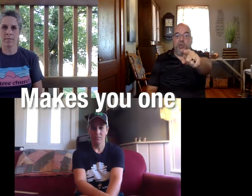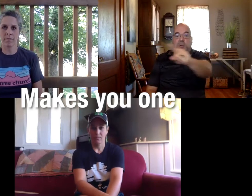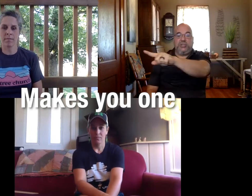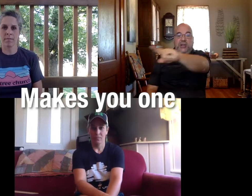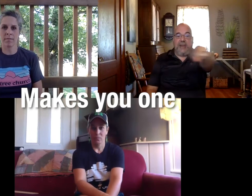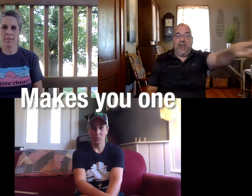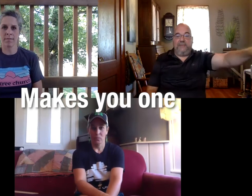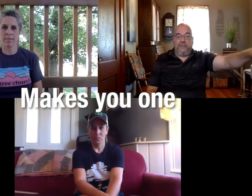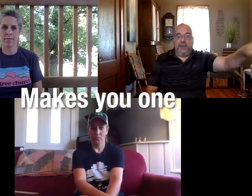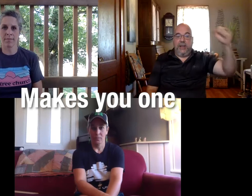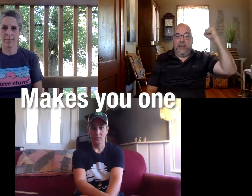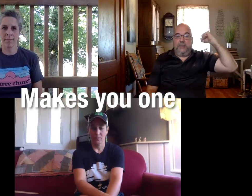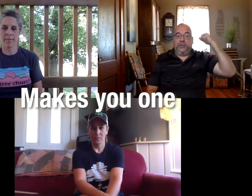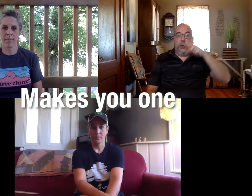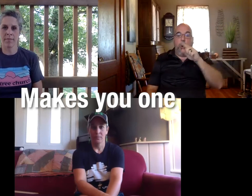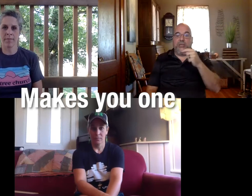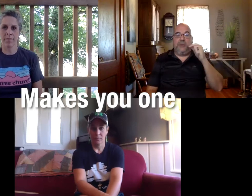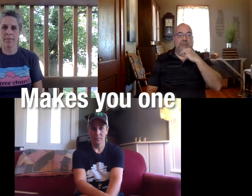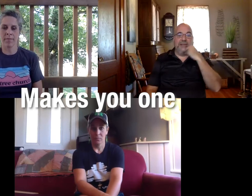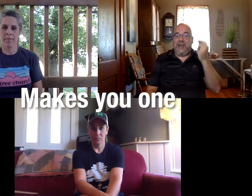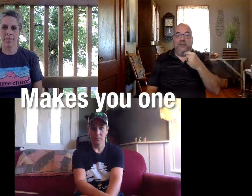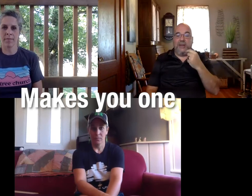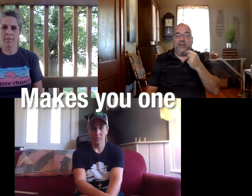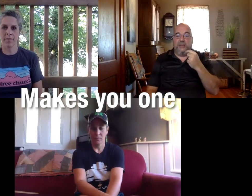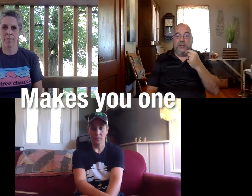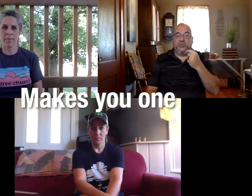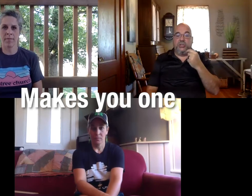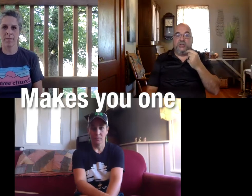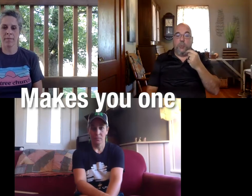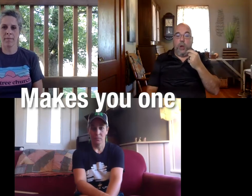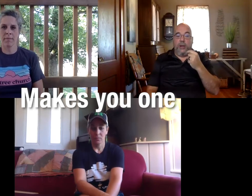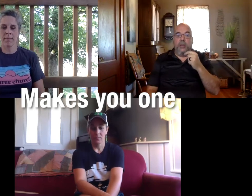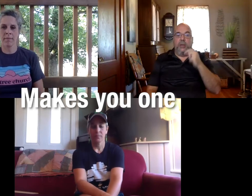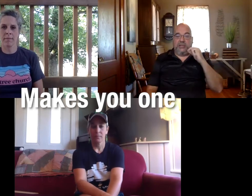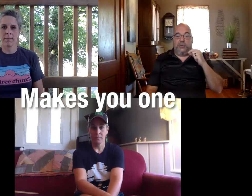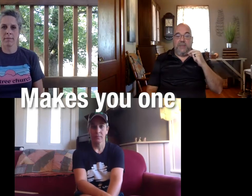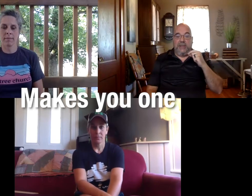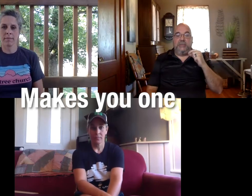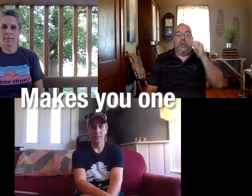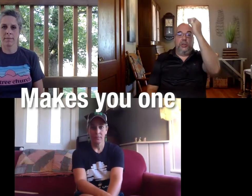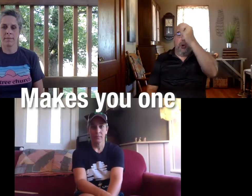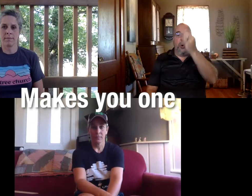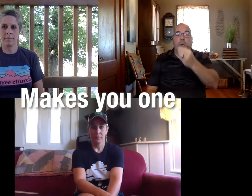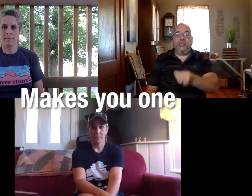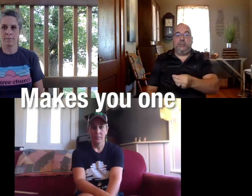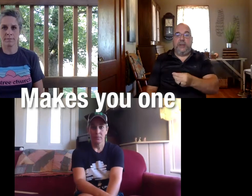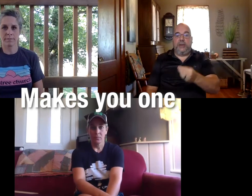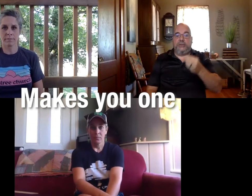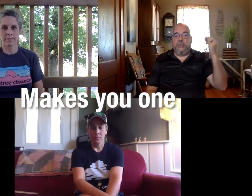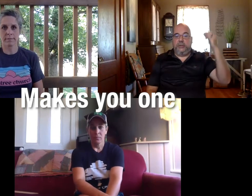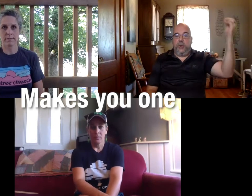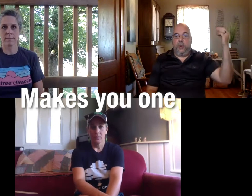is saying you it's talking to everybody so the holy spirit makes everybody that knows jesus one that's what it means the holy